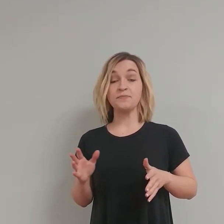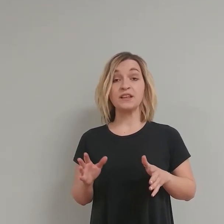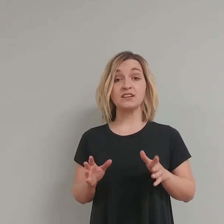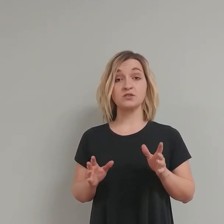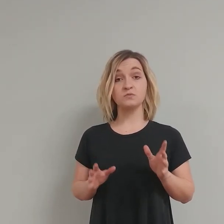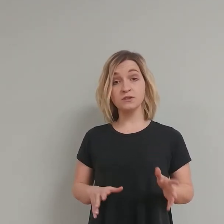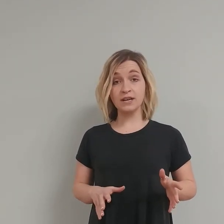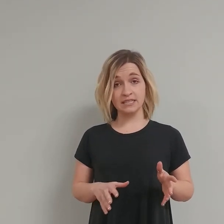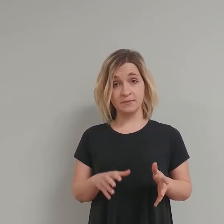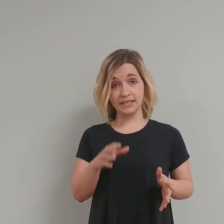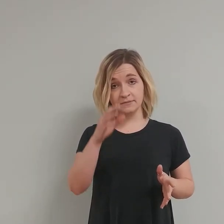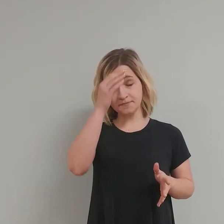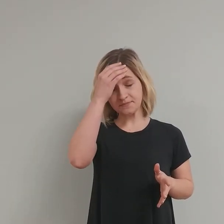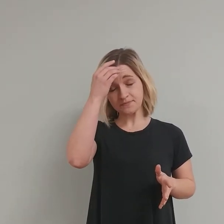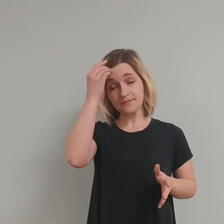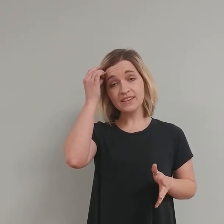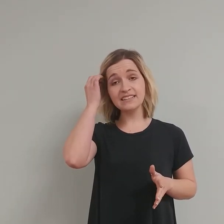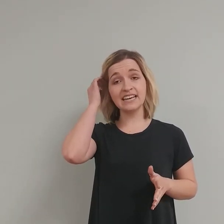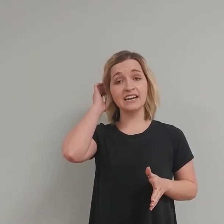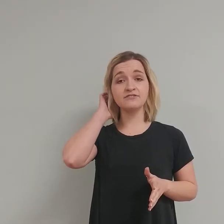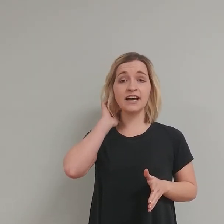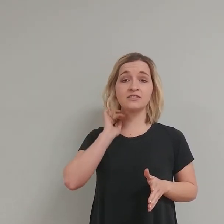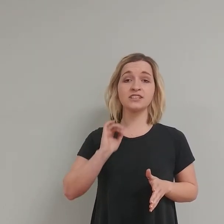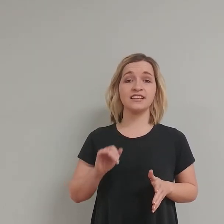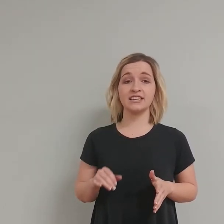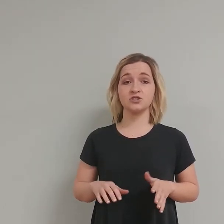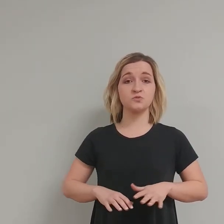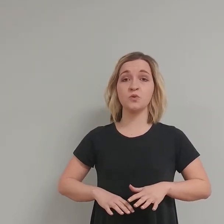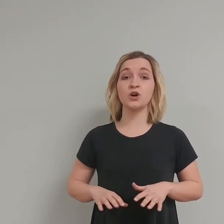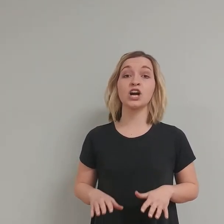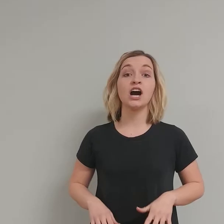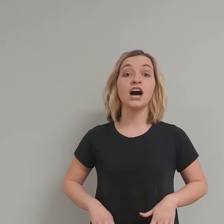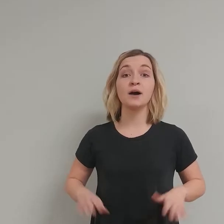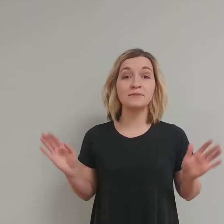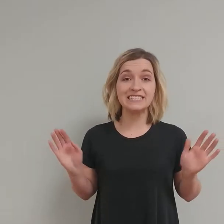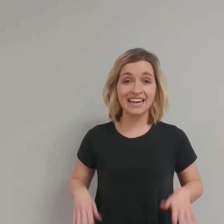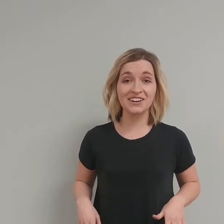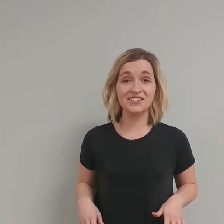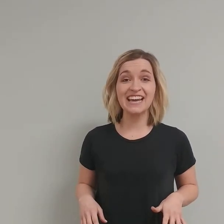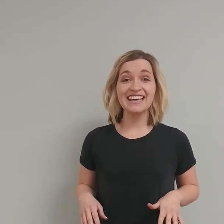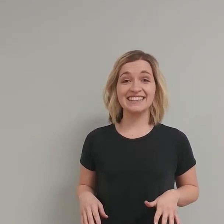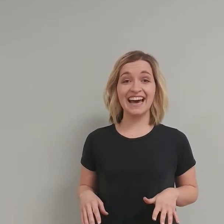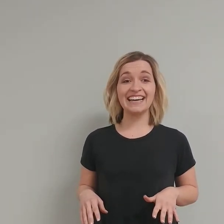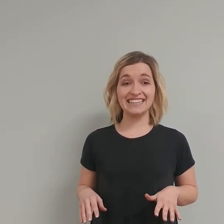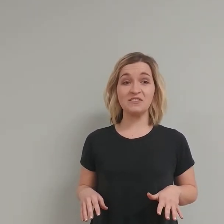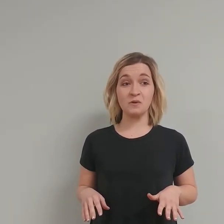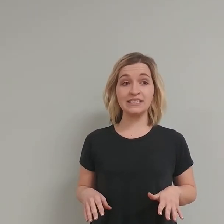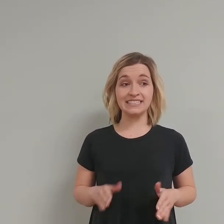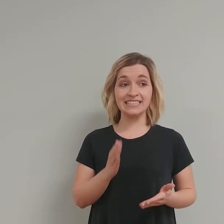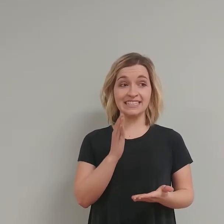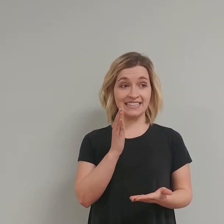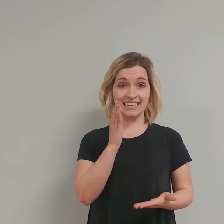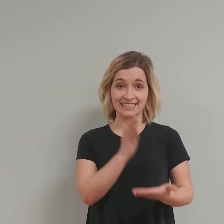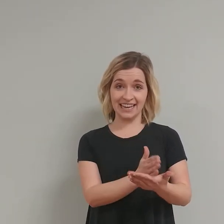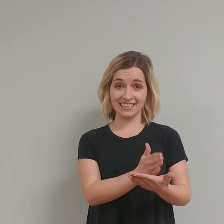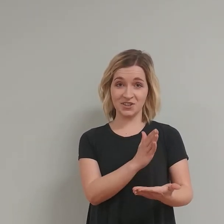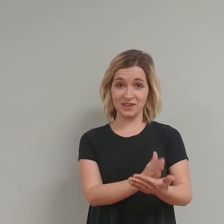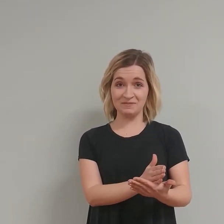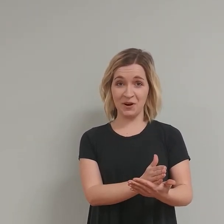There was one recipe that I found that swore up and down that it was the exact Quest Bar